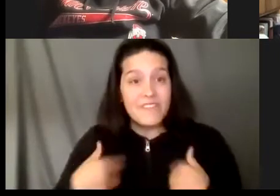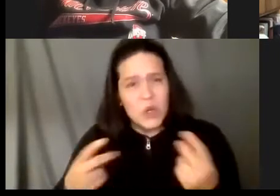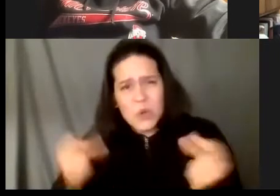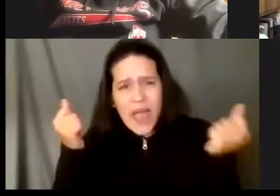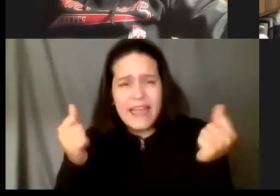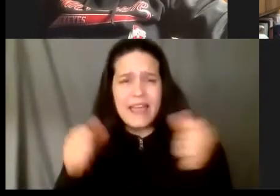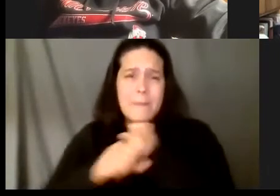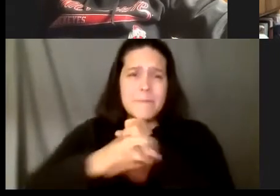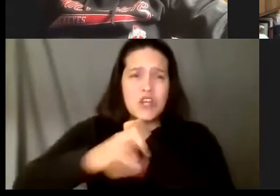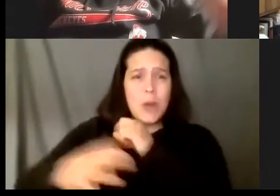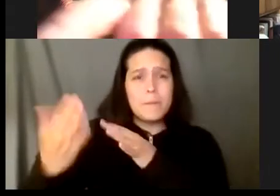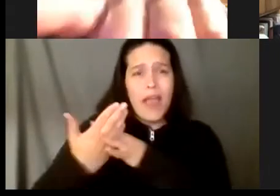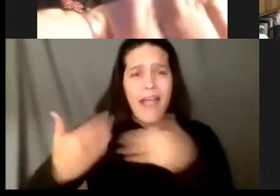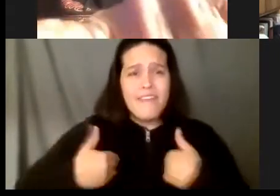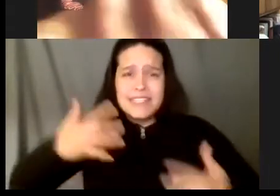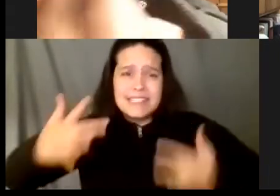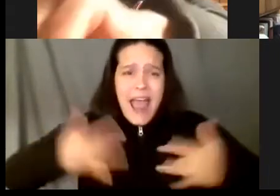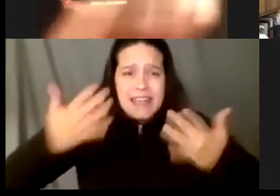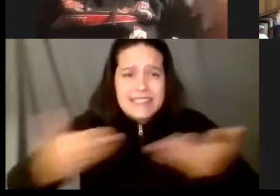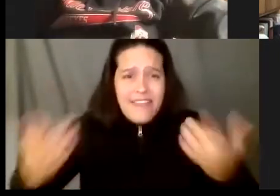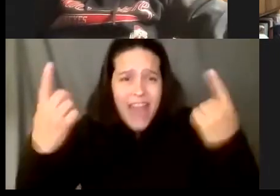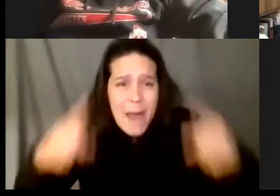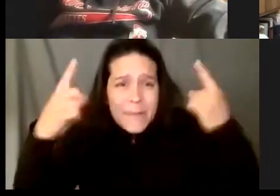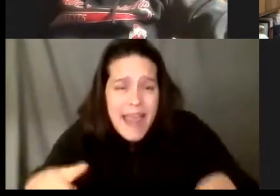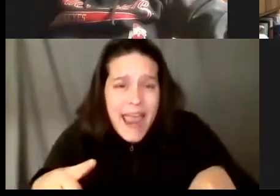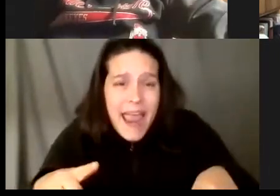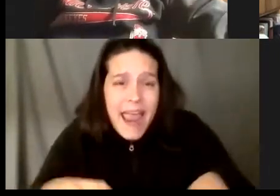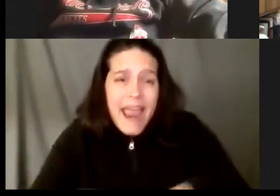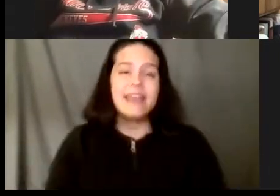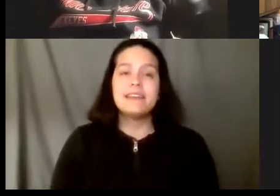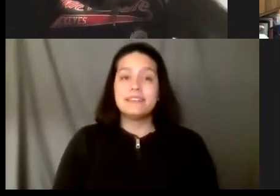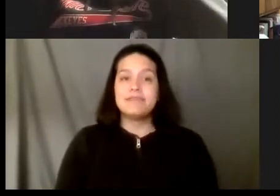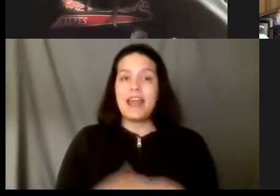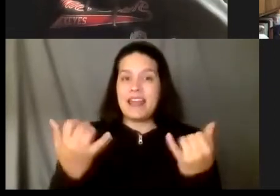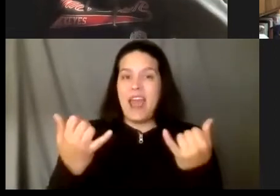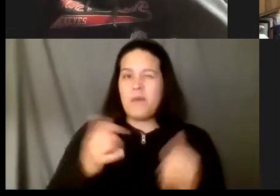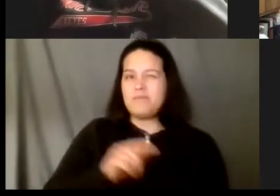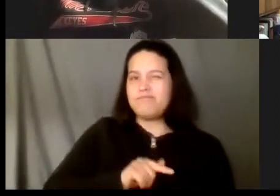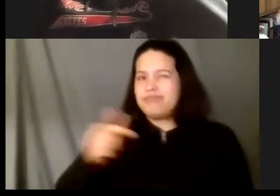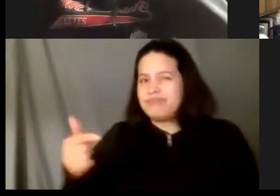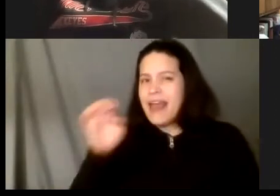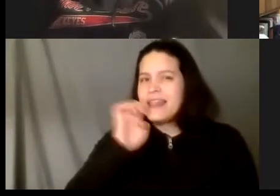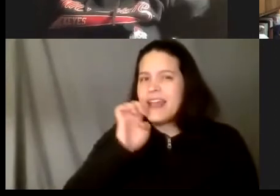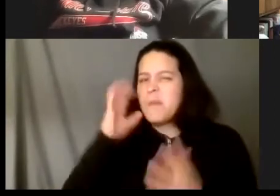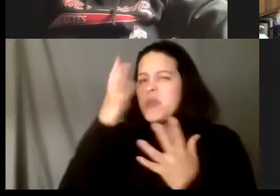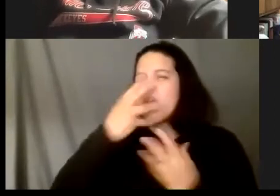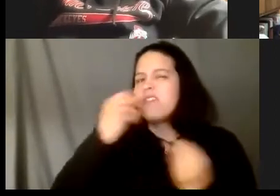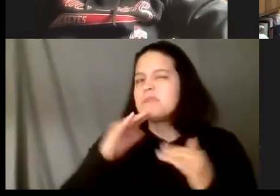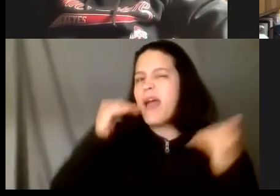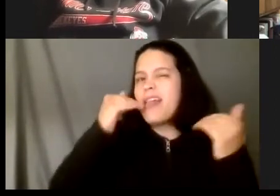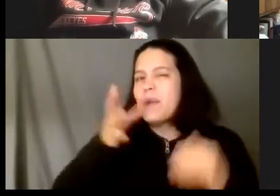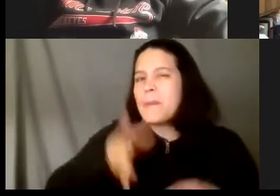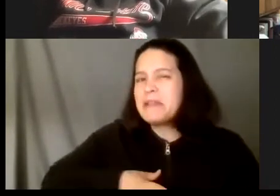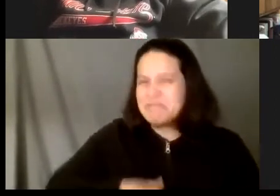exciting stuff happening oh my god i'm going to pass it over to this beautiful smiling pacific islander here thank you so